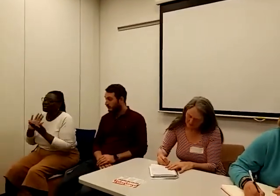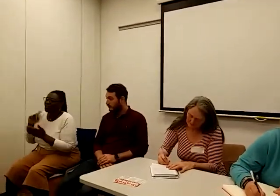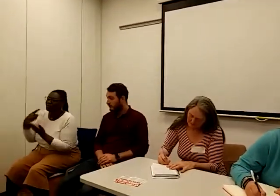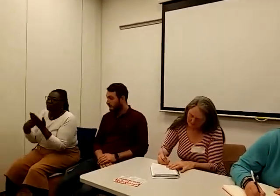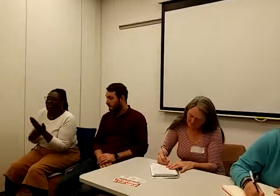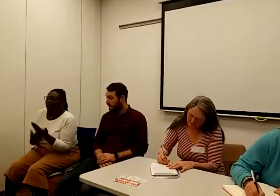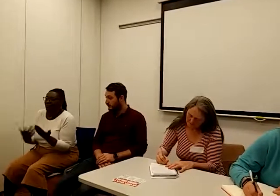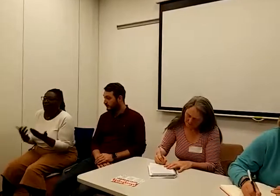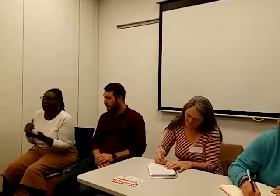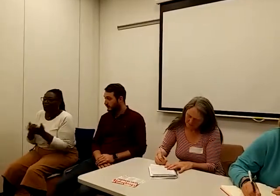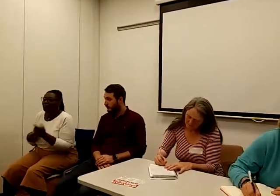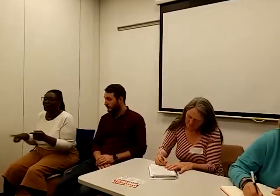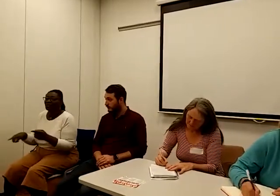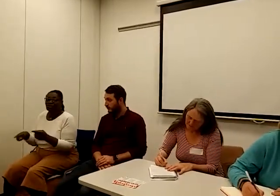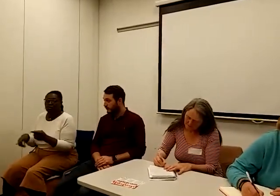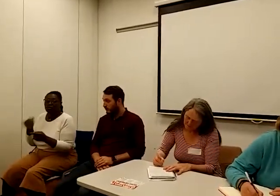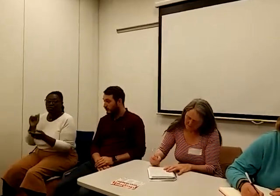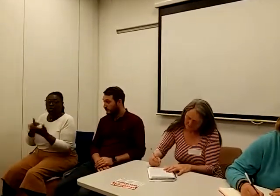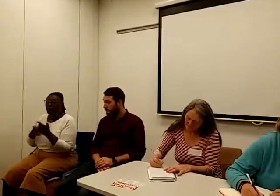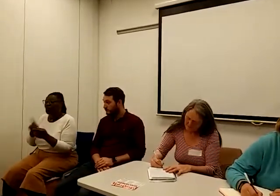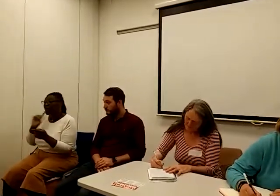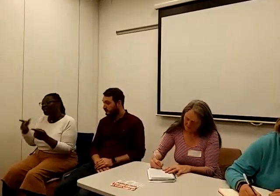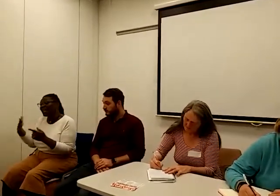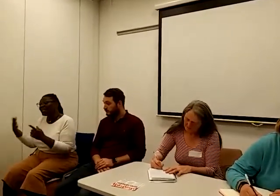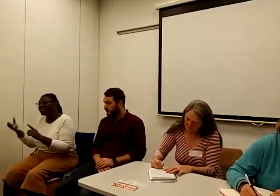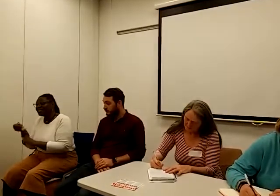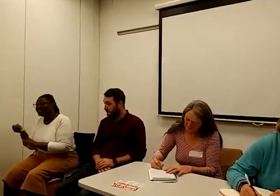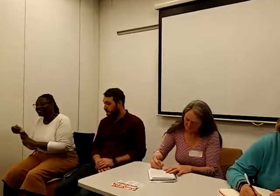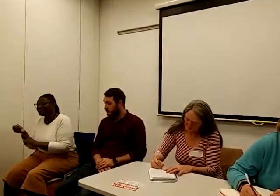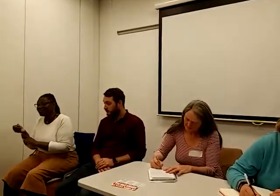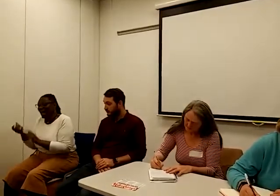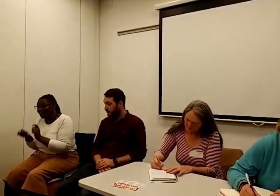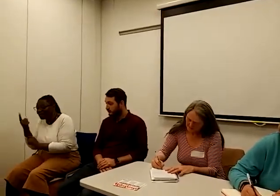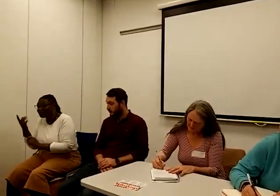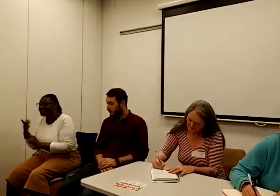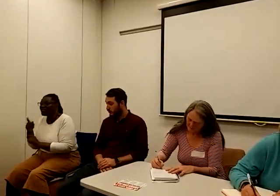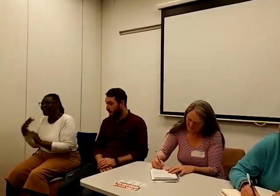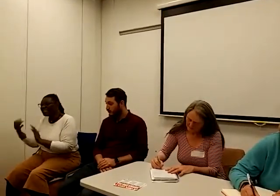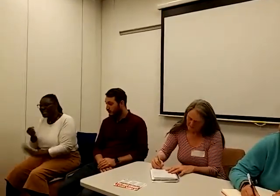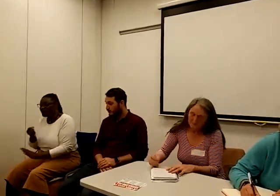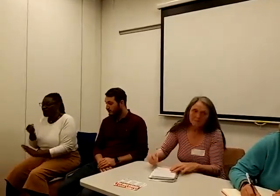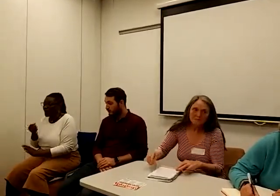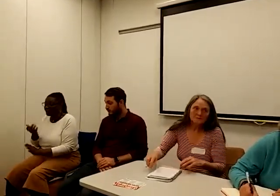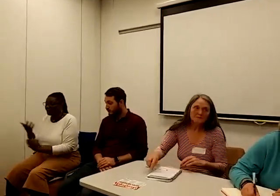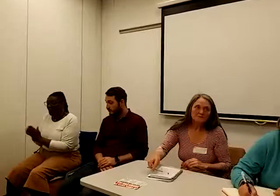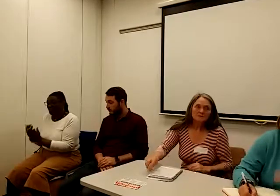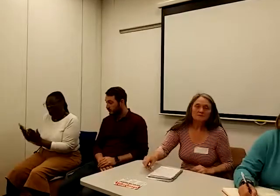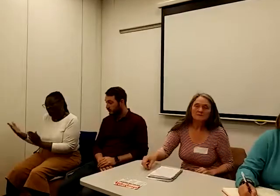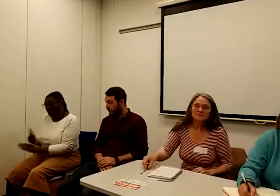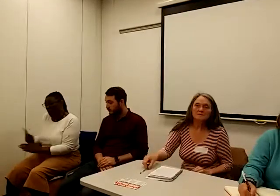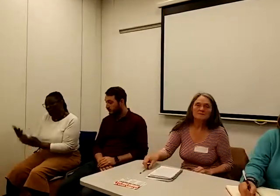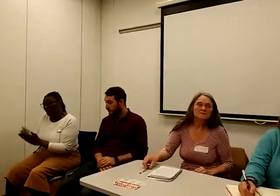take away virtually all the income of any people.